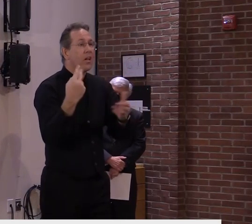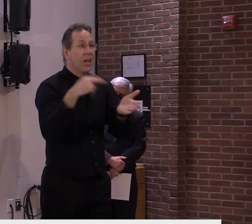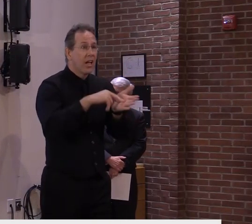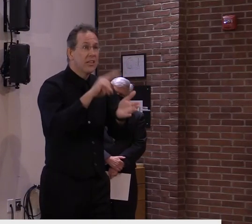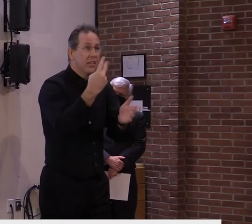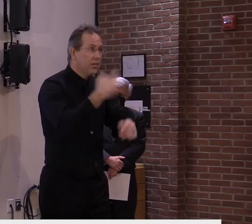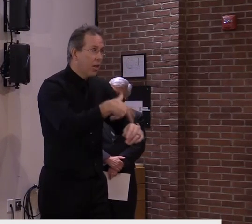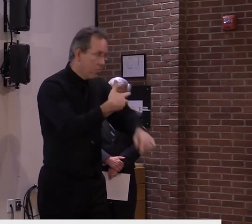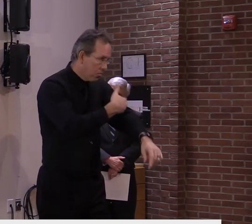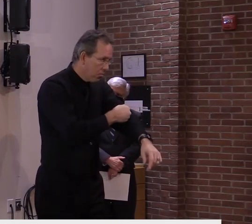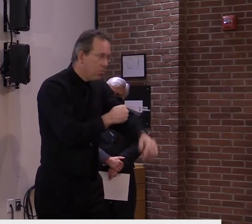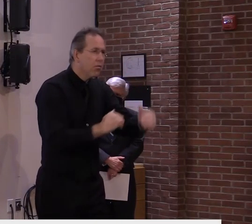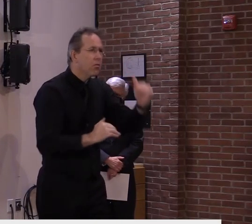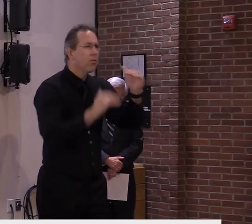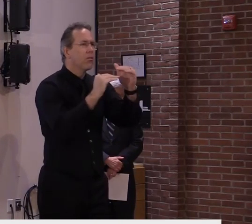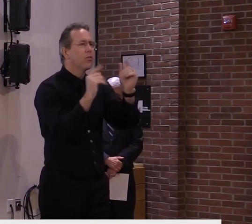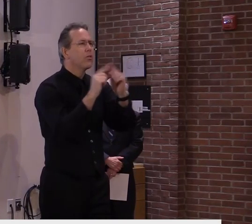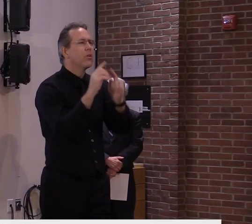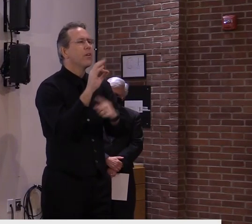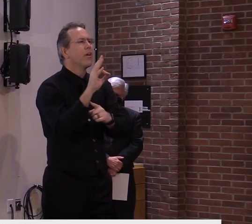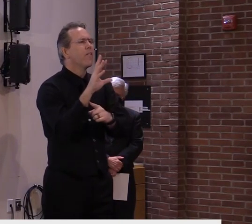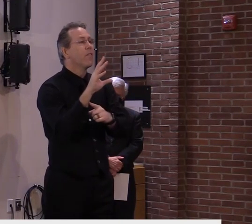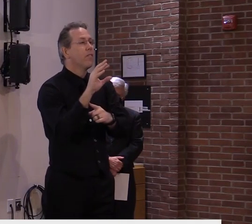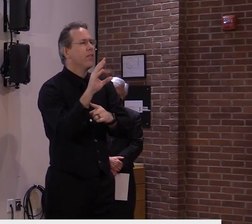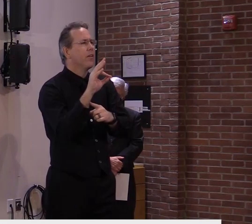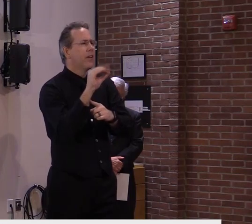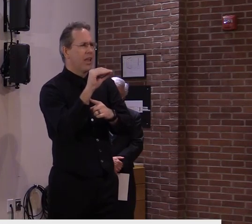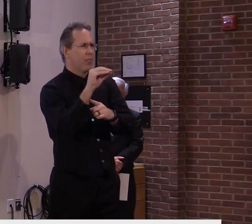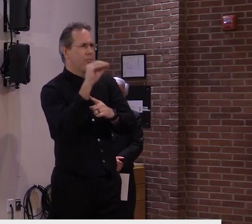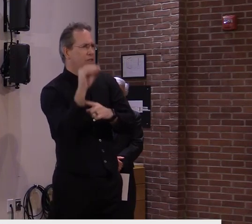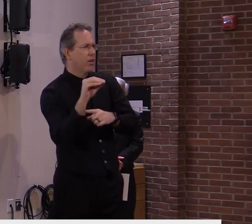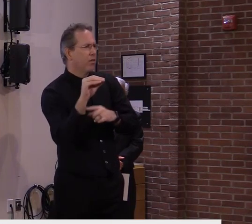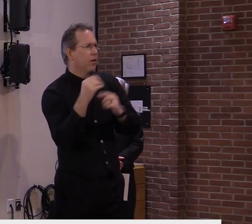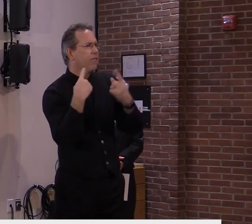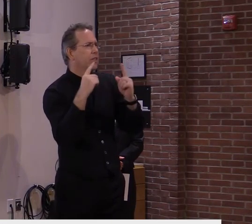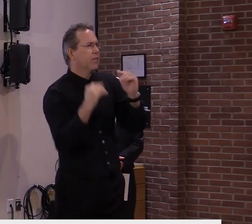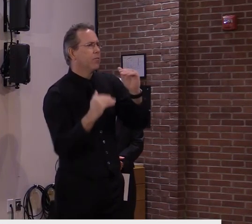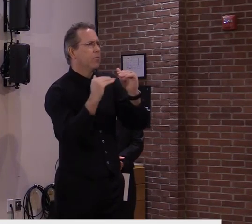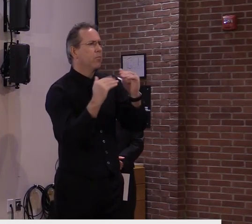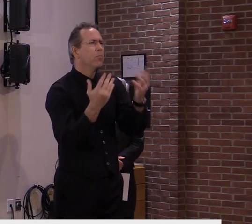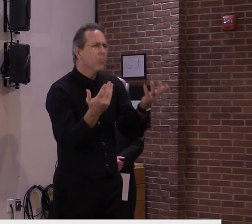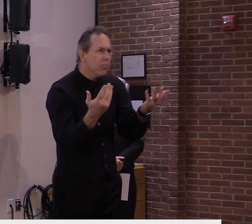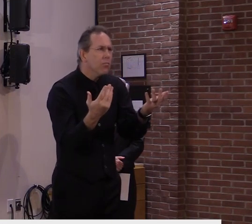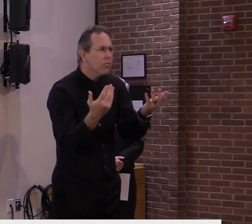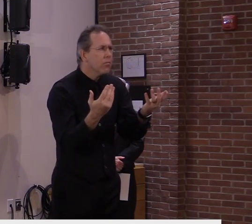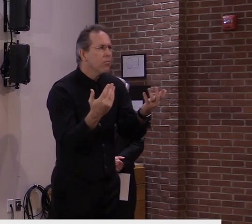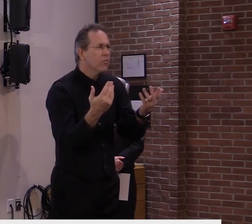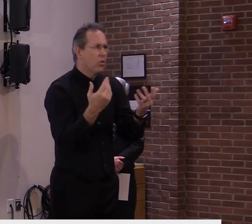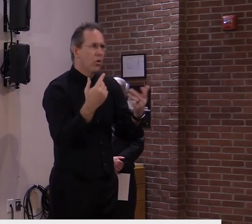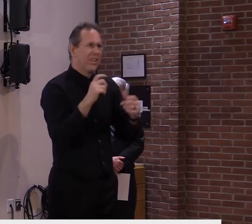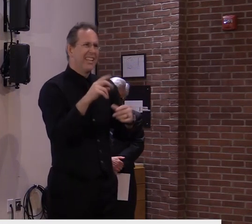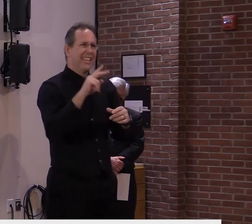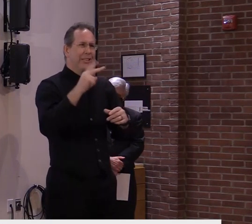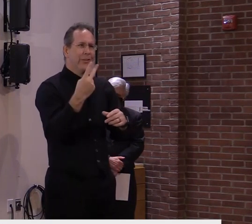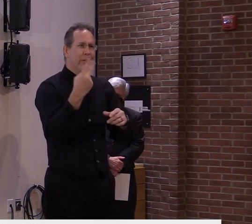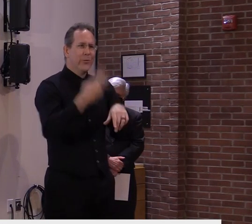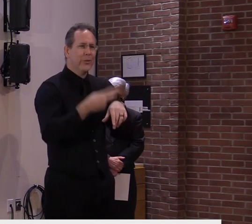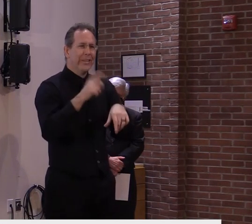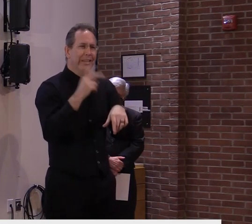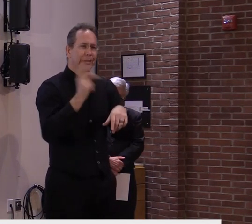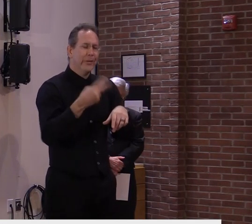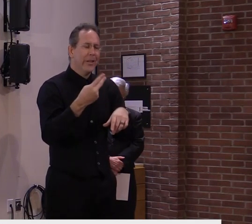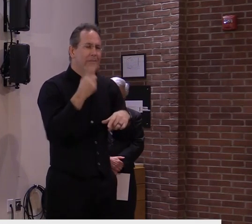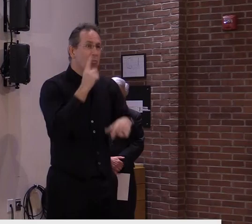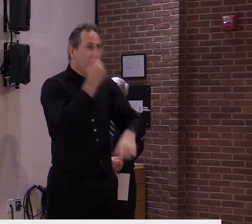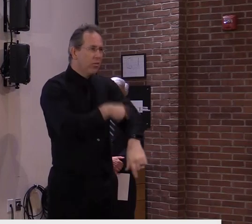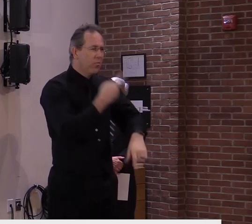percents. That's pretty convincing to me to say that we're doing the right thing. But we need a lot more of that kind of data to help